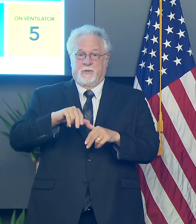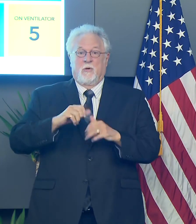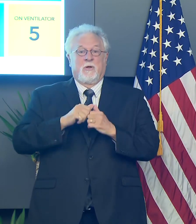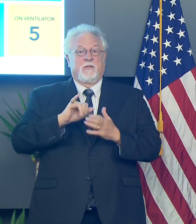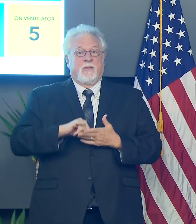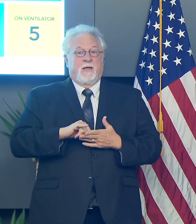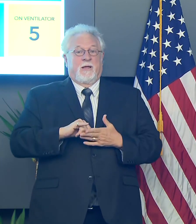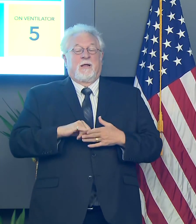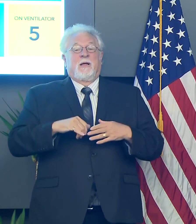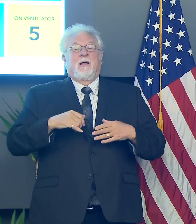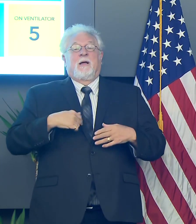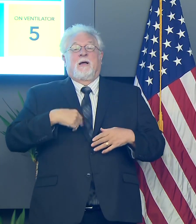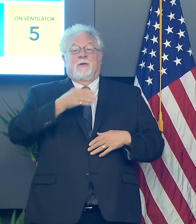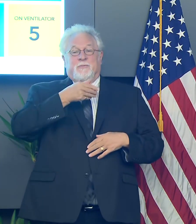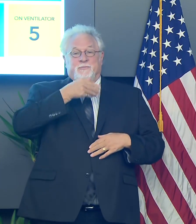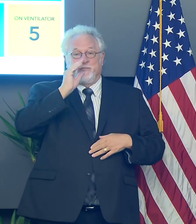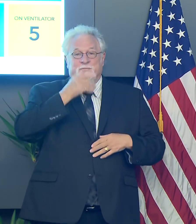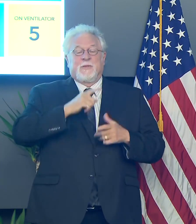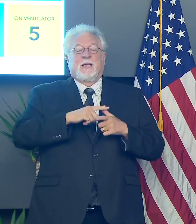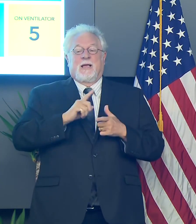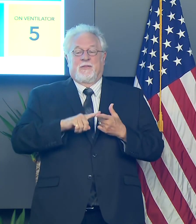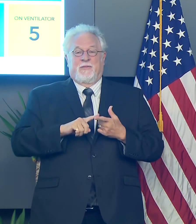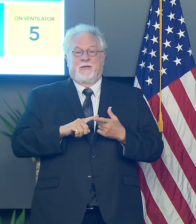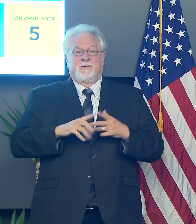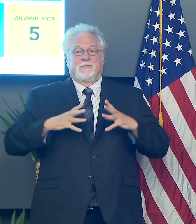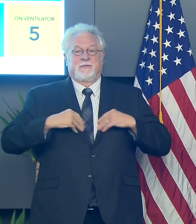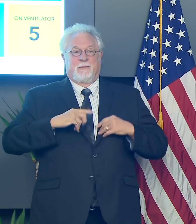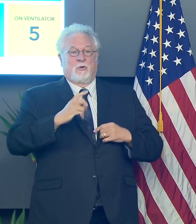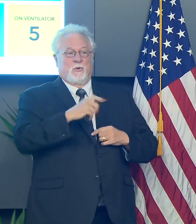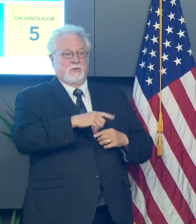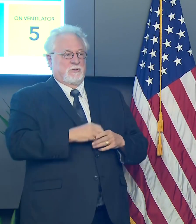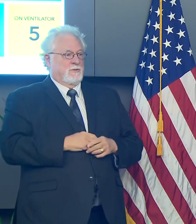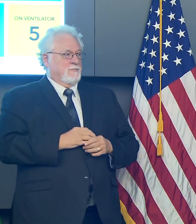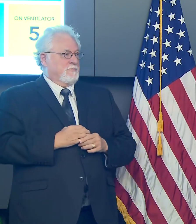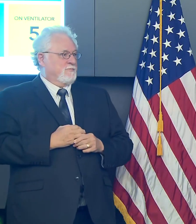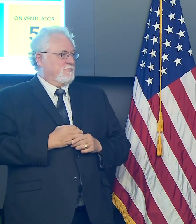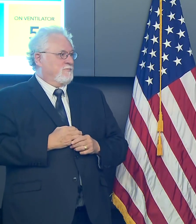with that, I'm gonna take a sip and then I will take your questions.